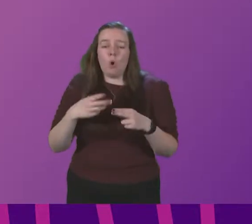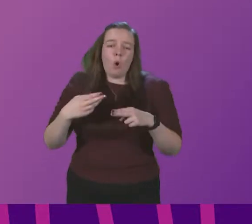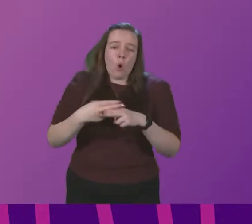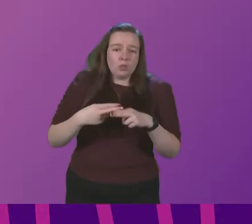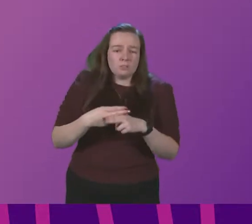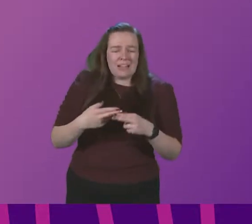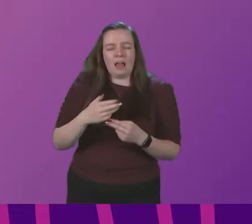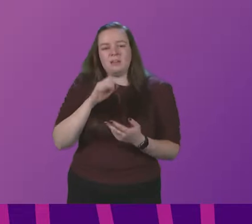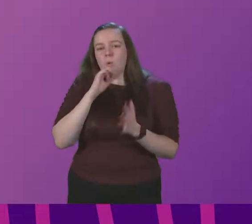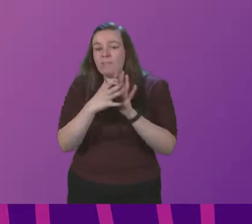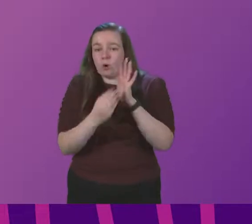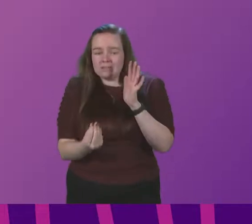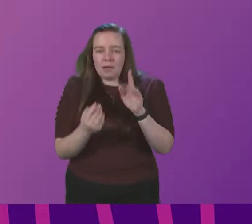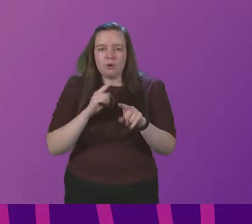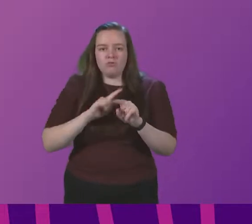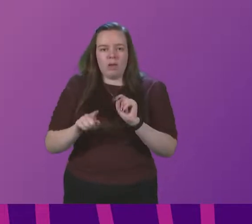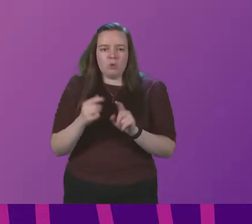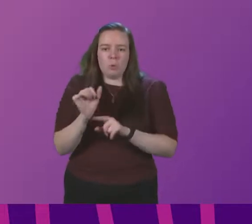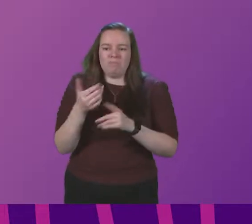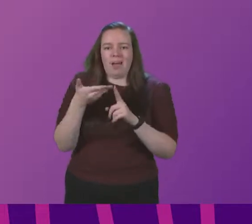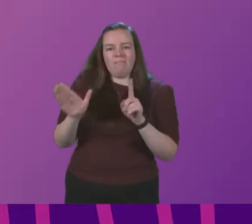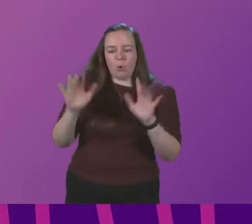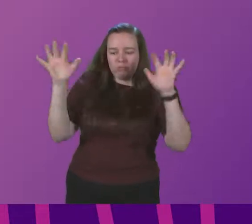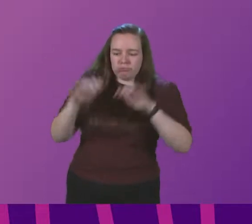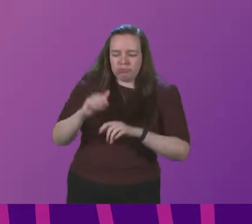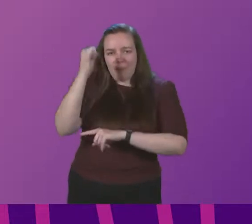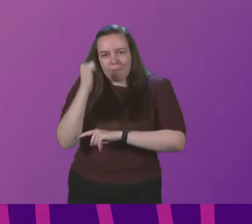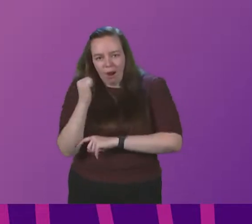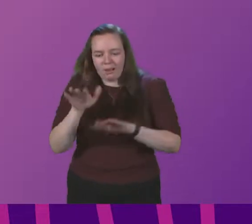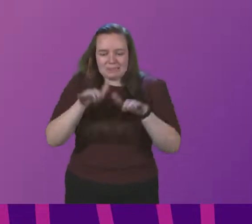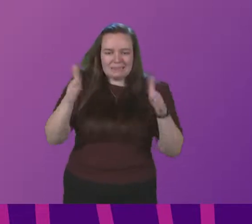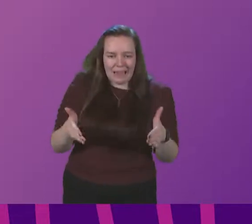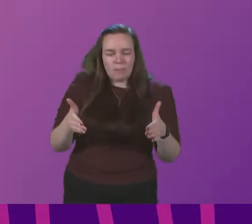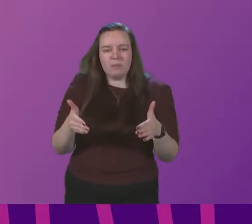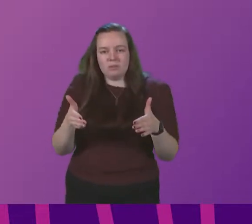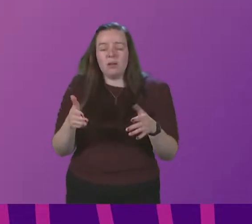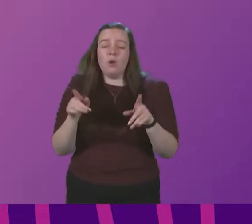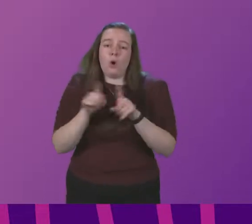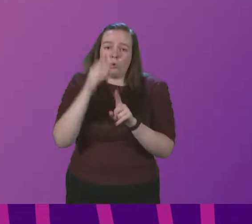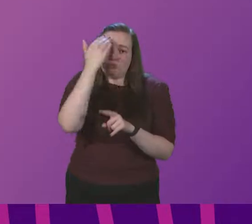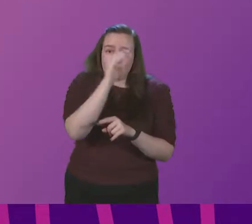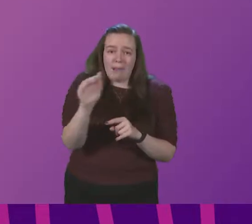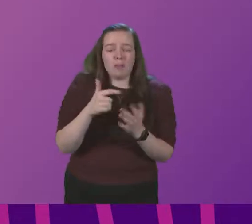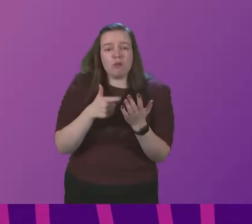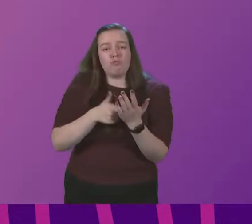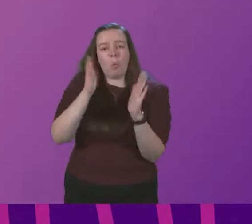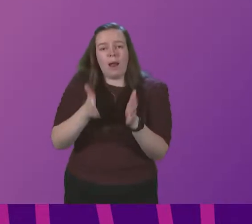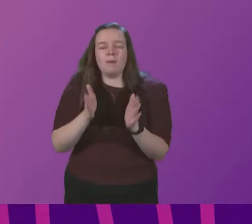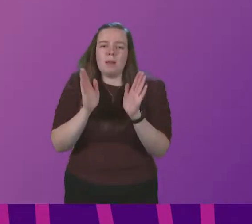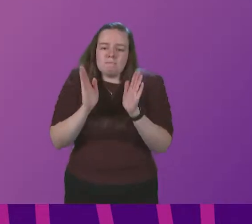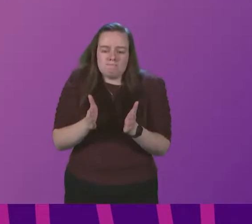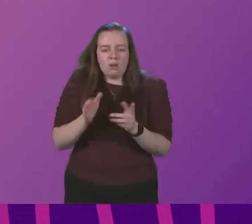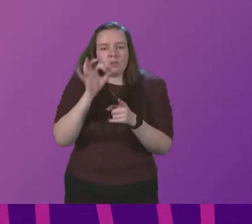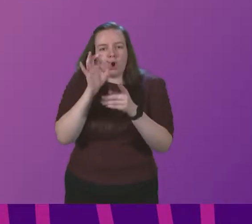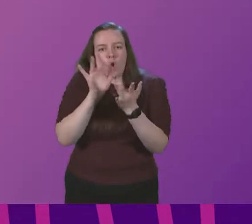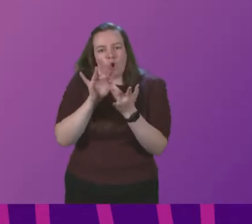will mean, for example, measures to avoid crowding at bars and between tables, and a reminder of the requirement to collect contact details of customers